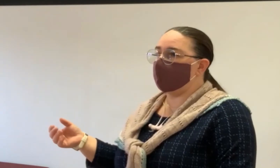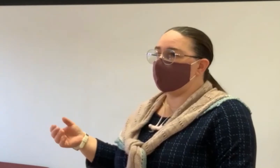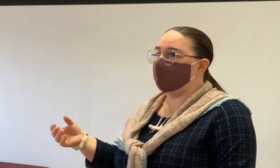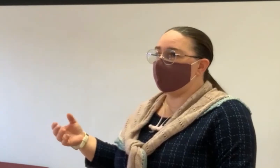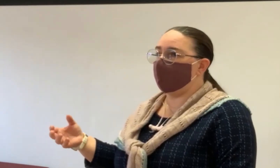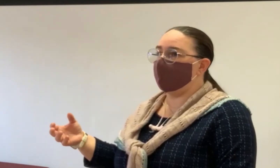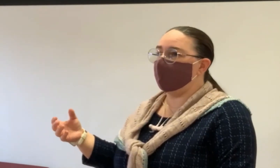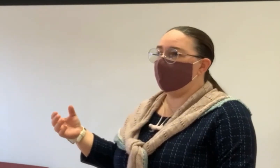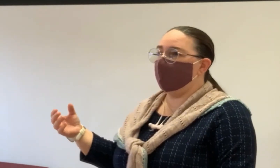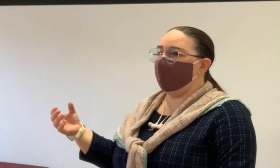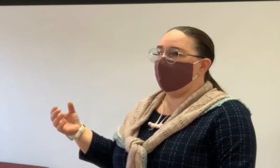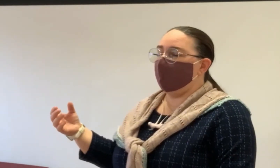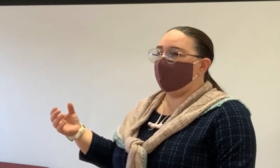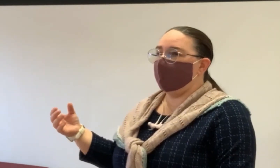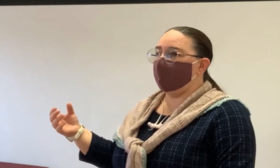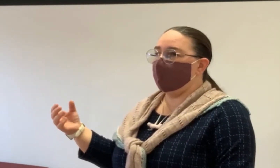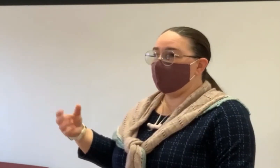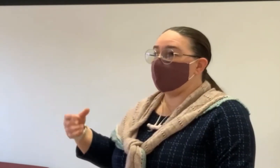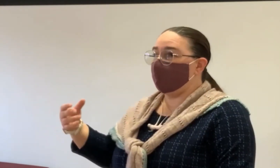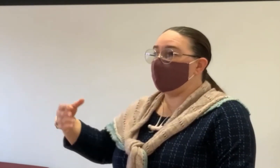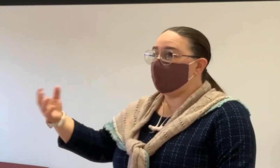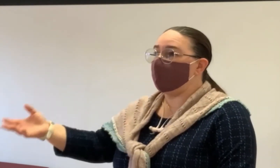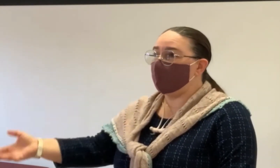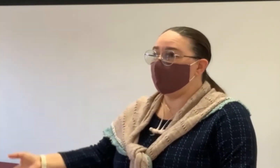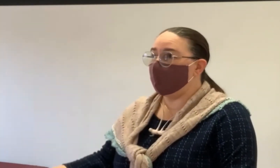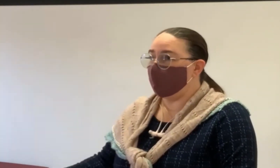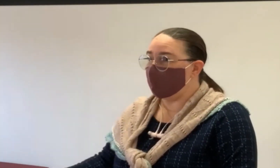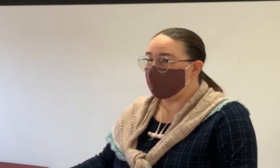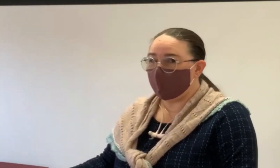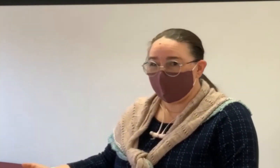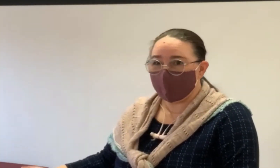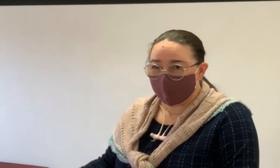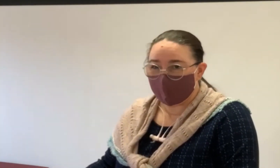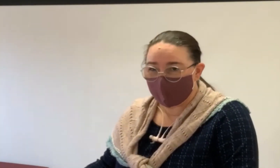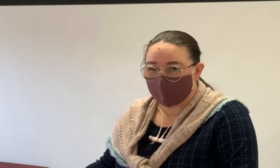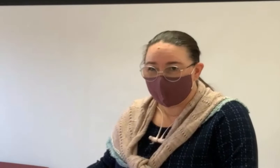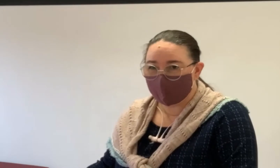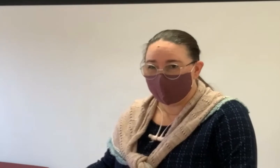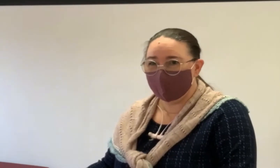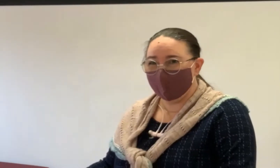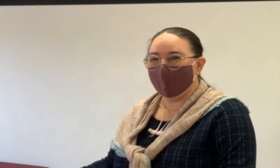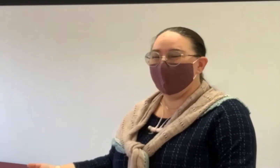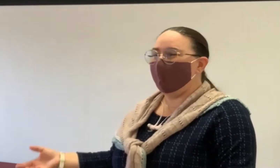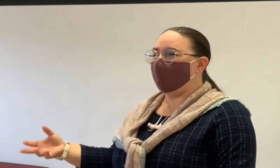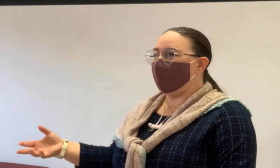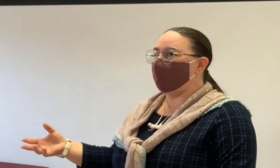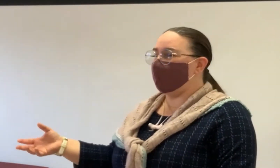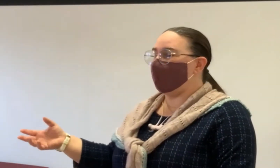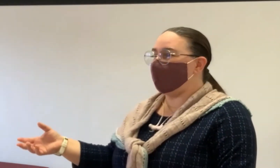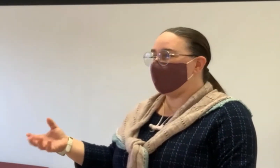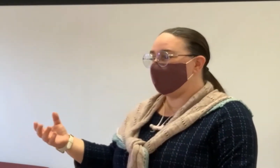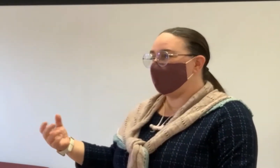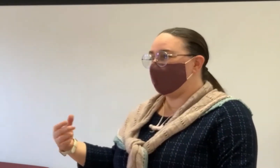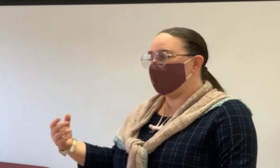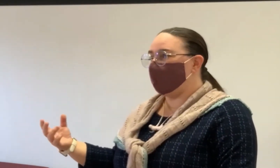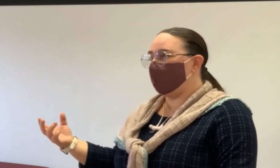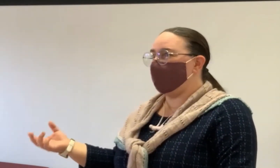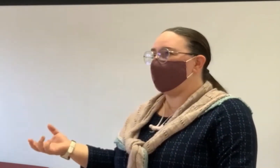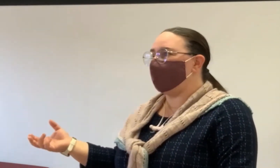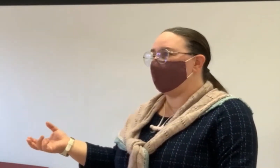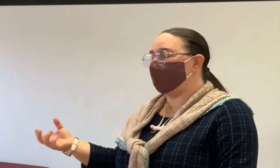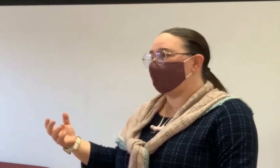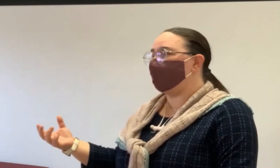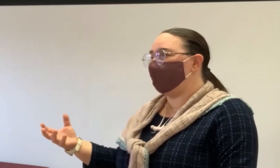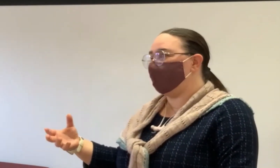is that most older people who own homes aren't selling them. And that is really the